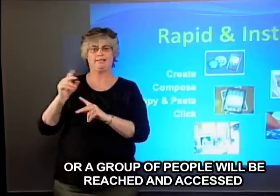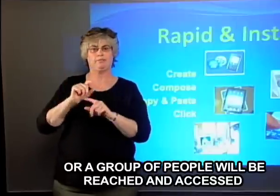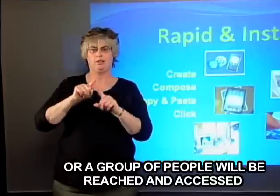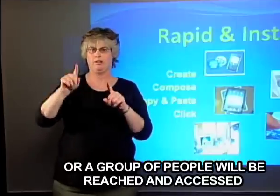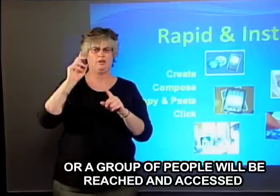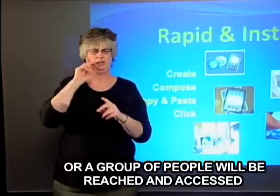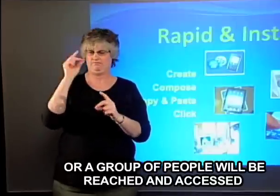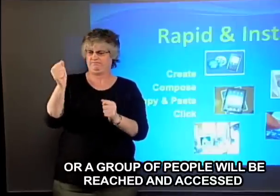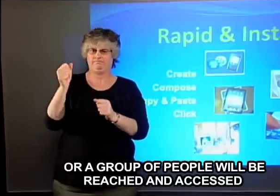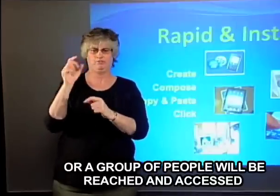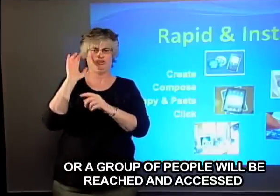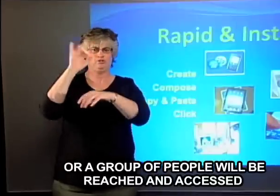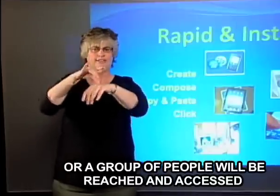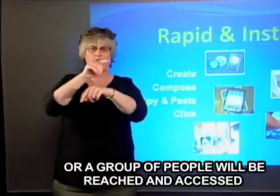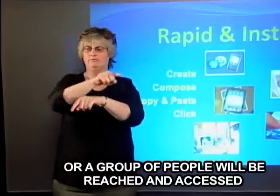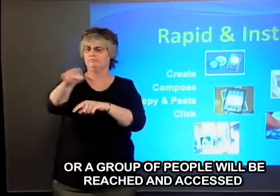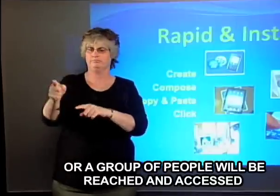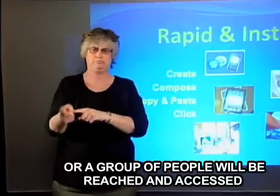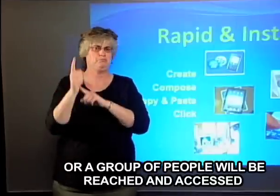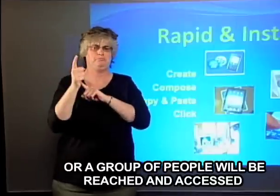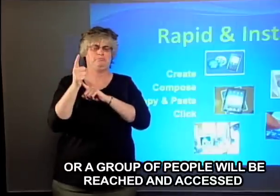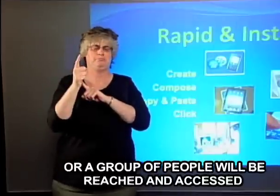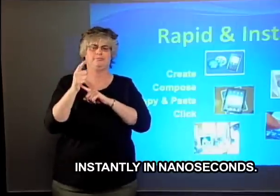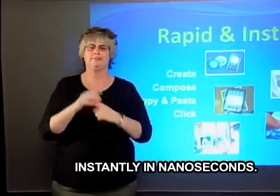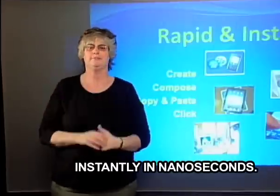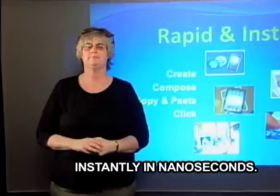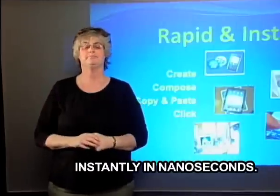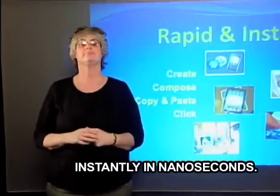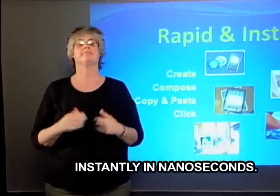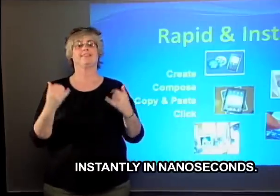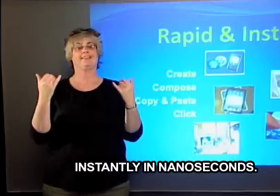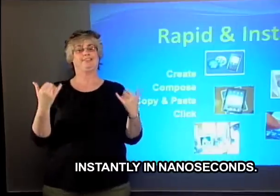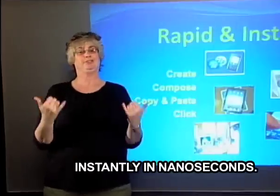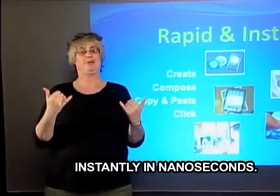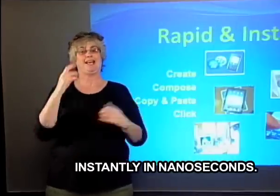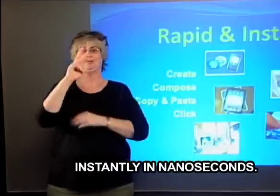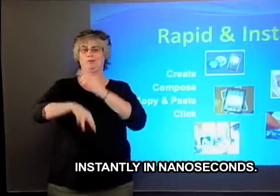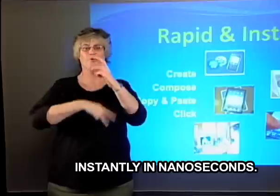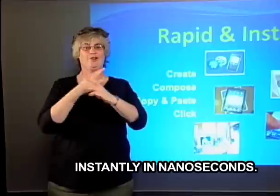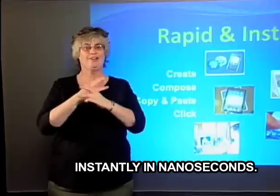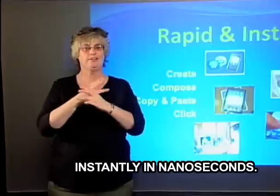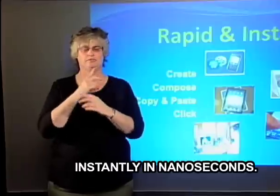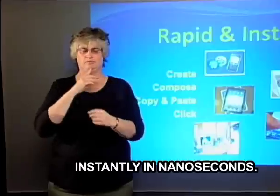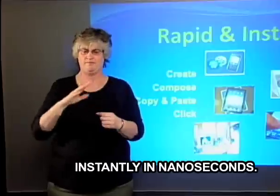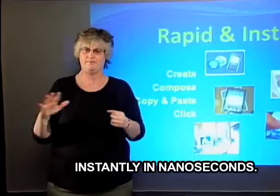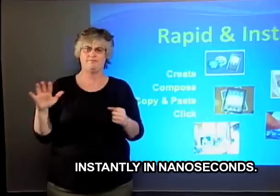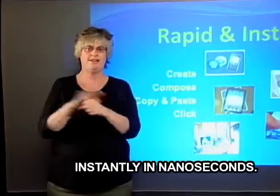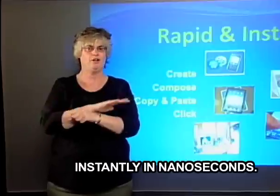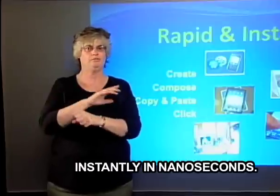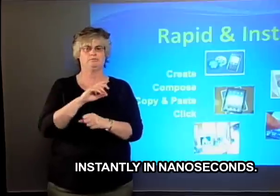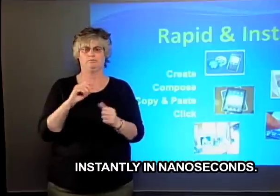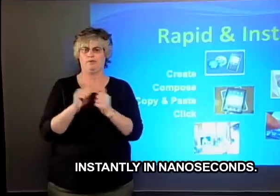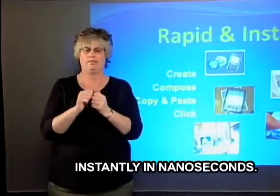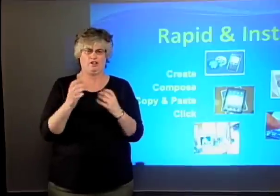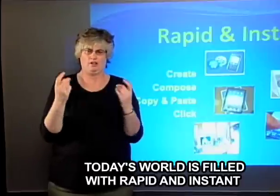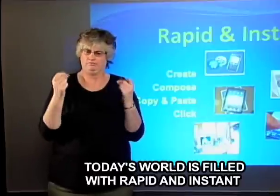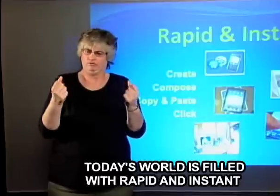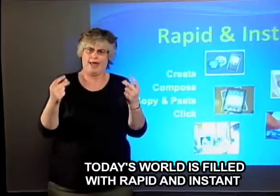people will be reached and accessed instantly in nanoseconds. Today's